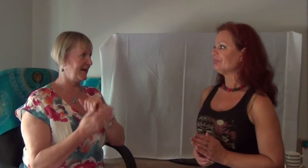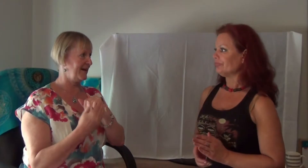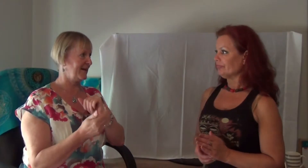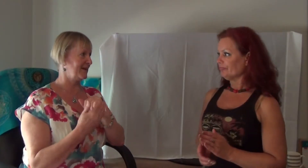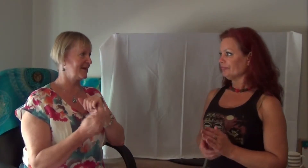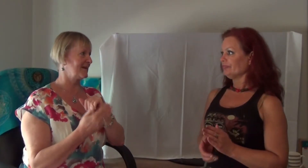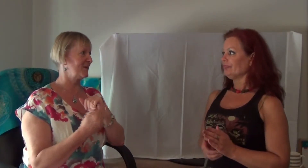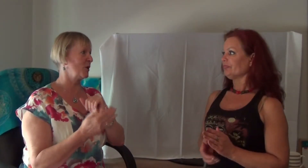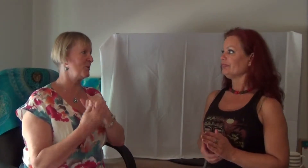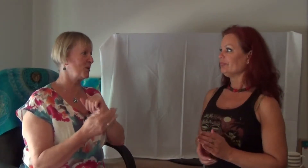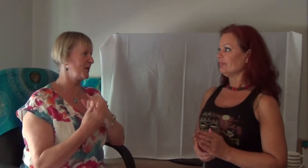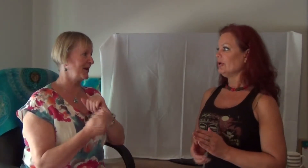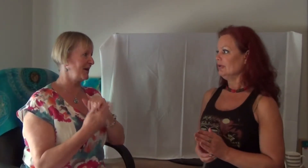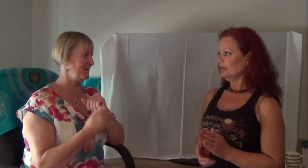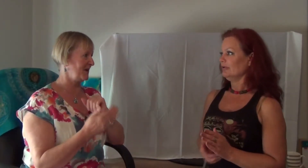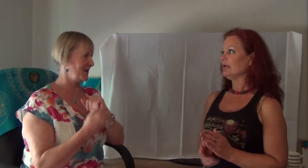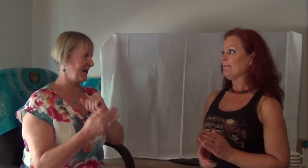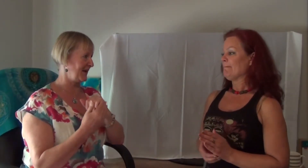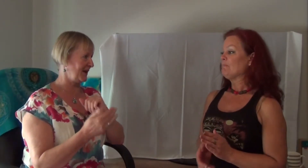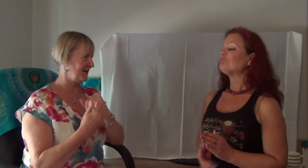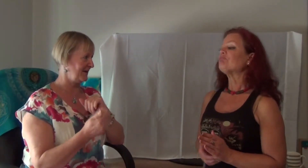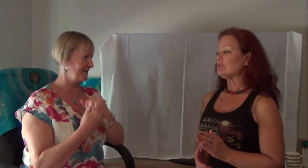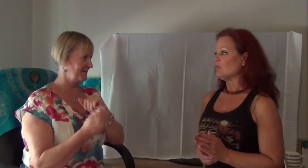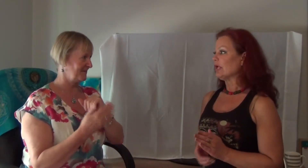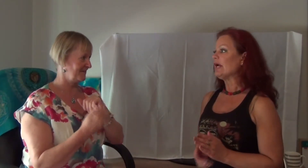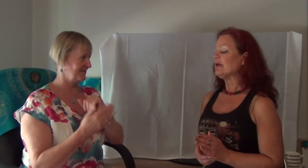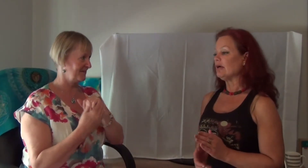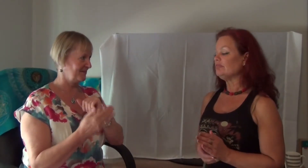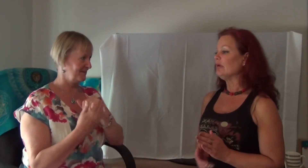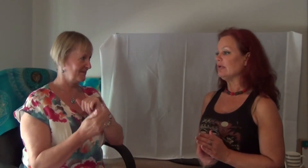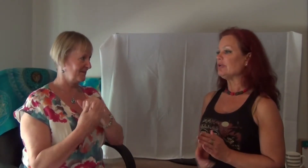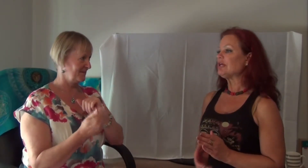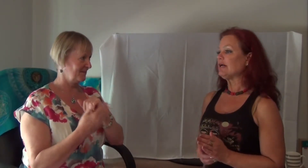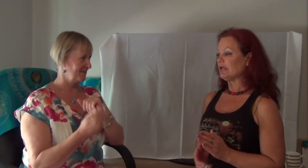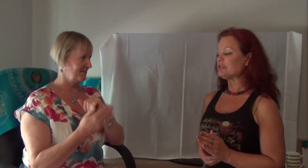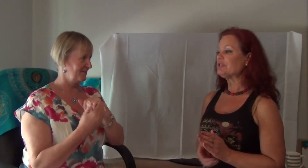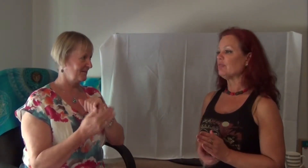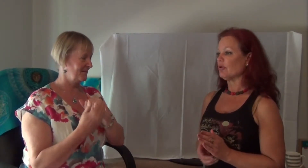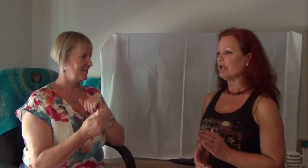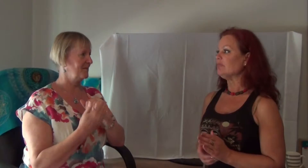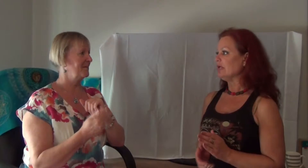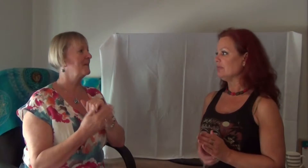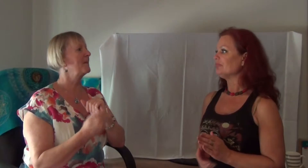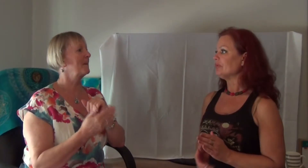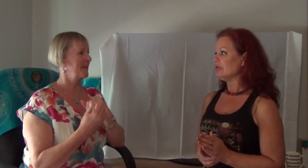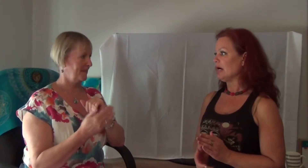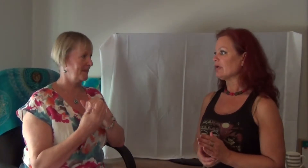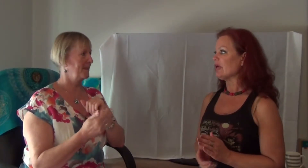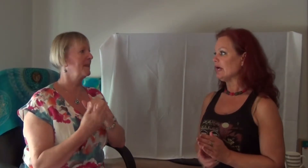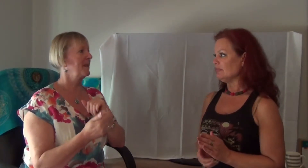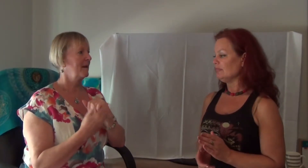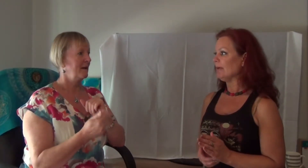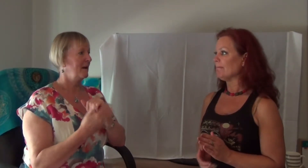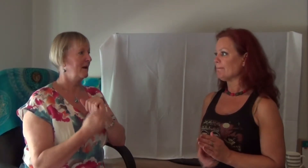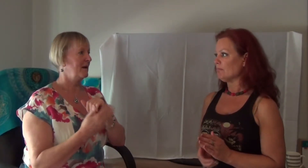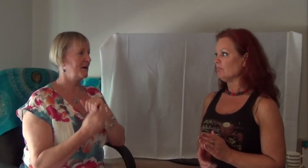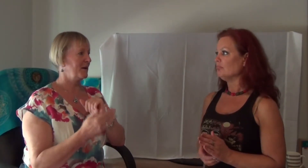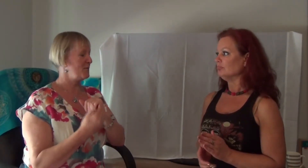a snowboard hit me in the back of the head. When I had a child on a snowboard hit me in the back of the head. Yeah. And I don't